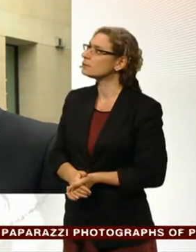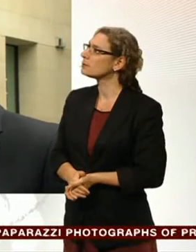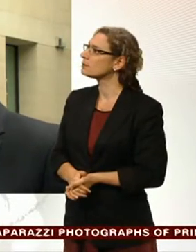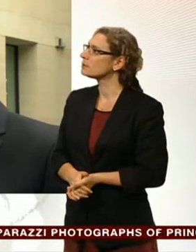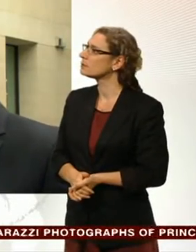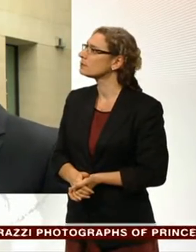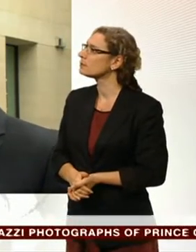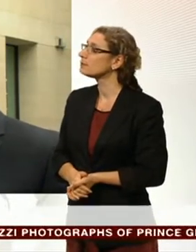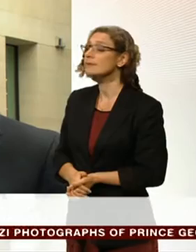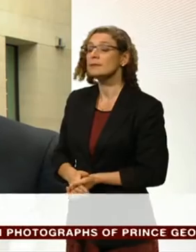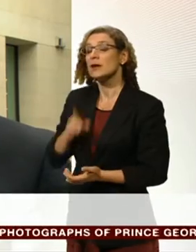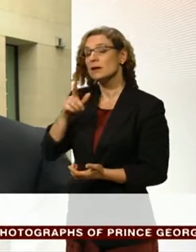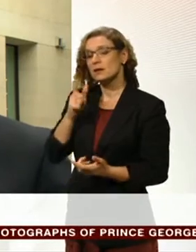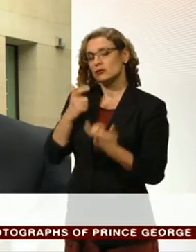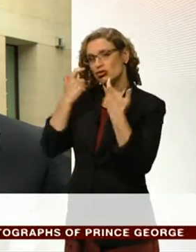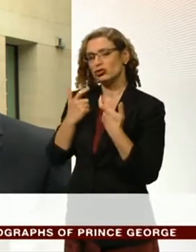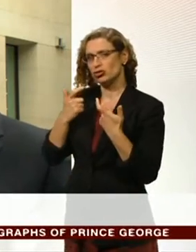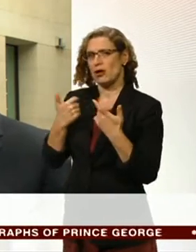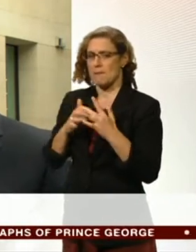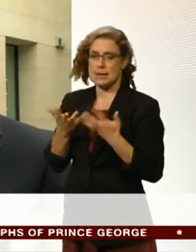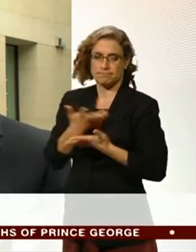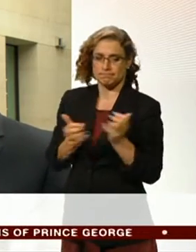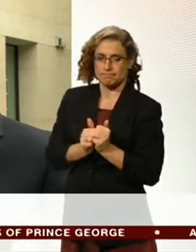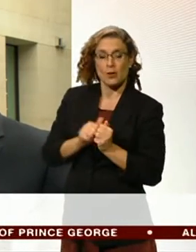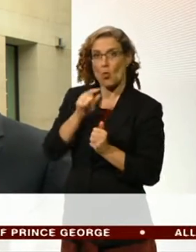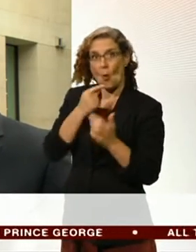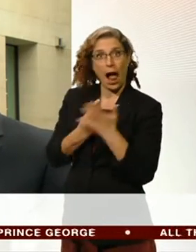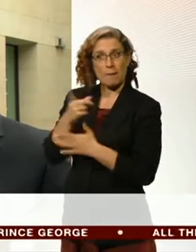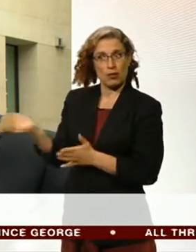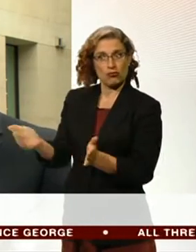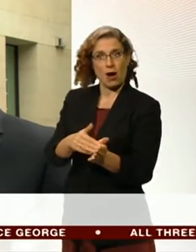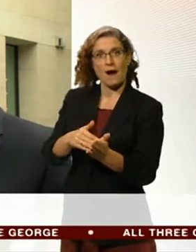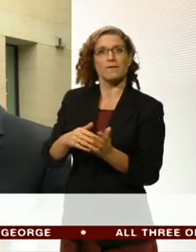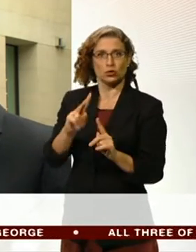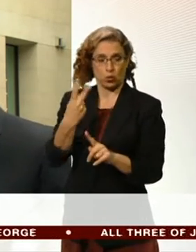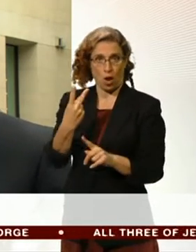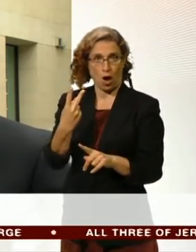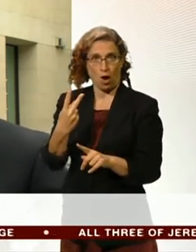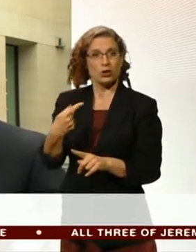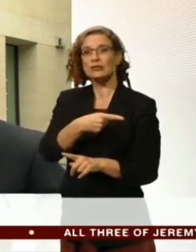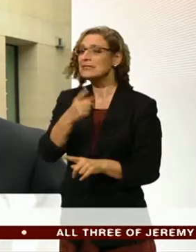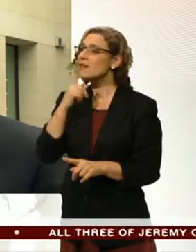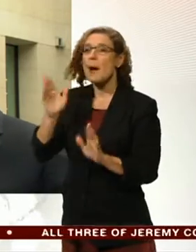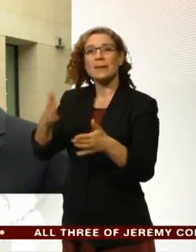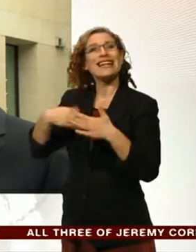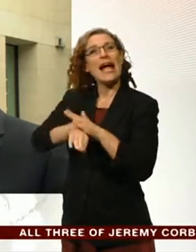Now, the judge has been setting out what will happen at two o'clock when Lord Janna appears. She says he will not have to enter the dock. He will be able to come into the